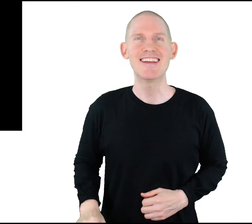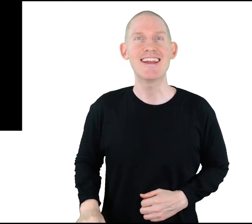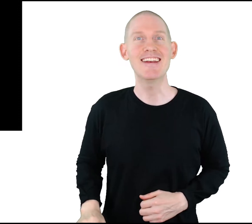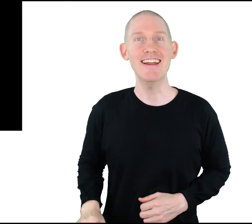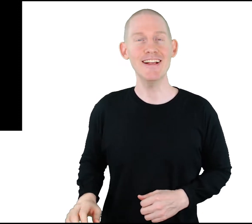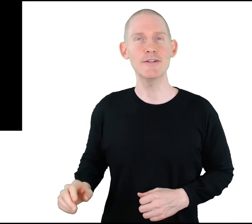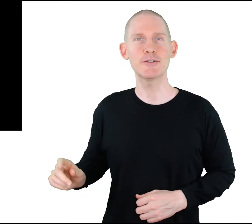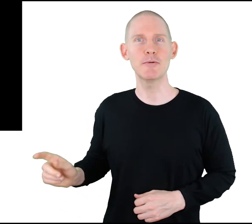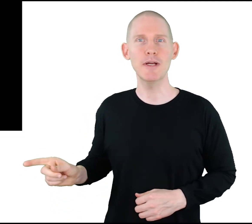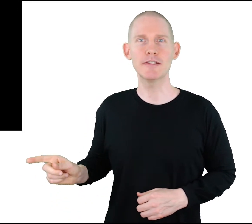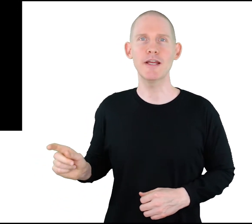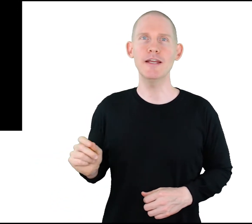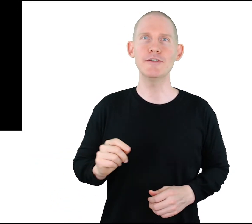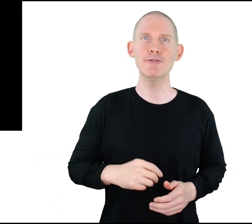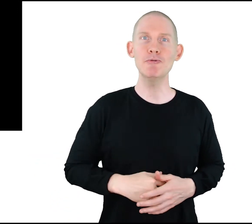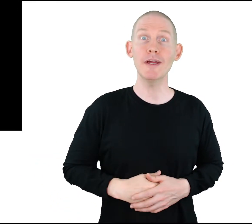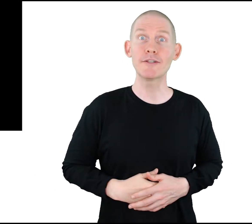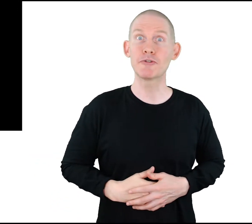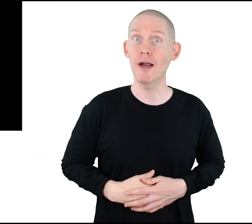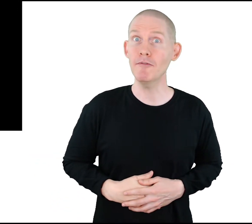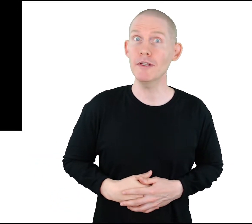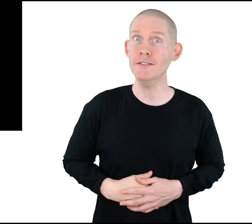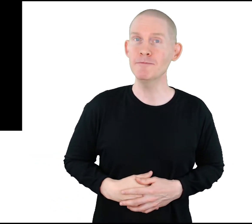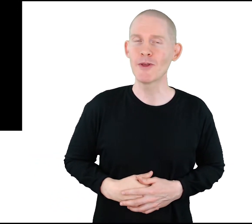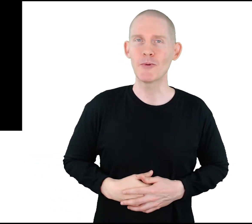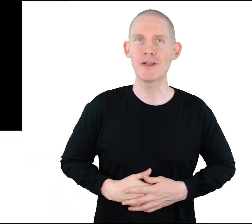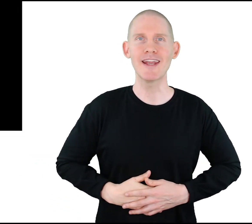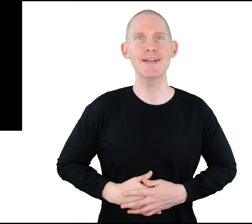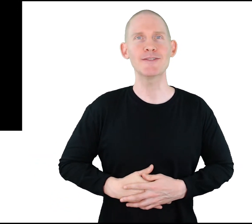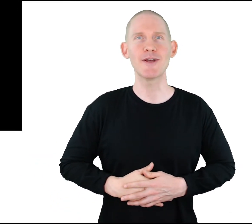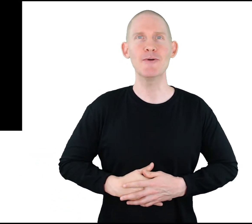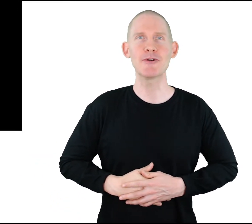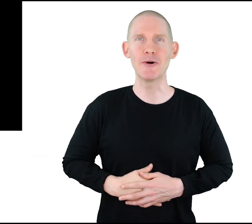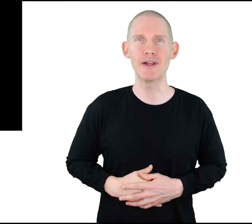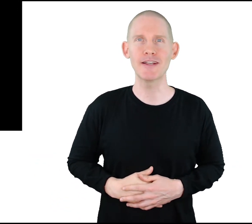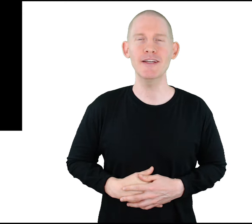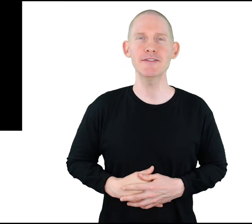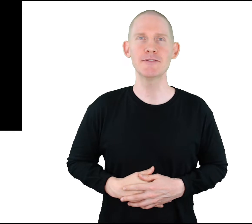In English, we might say, do you like traveling? Well, in ASL, we'll go like this.